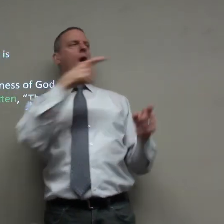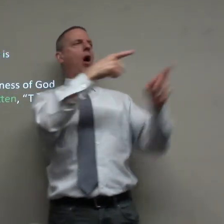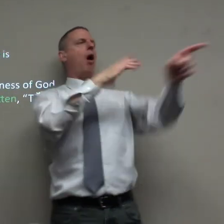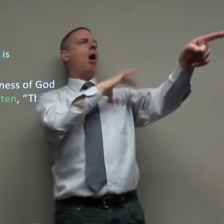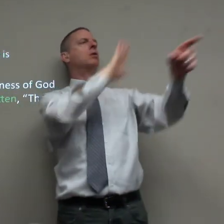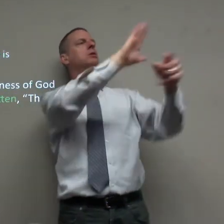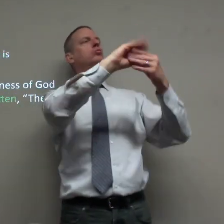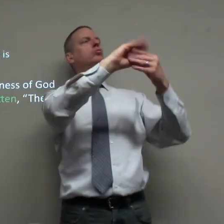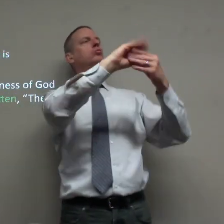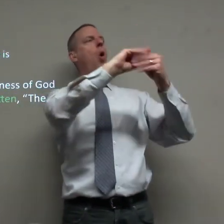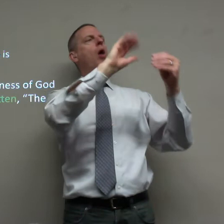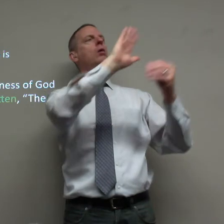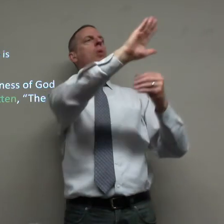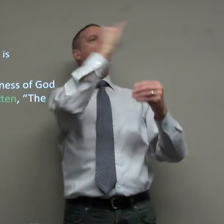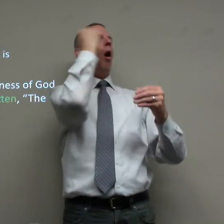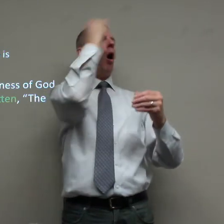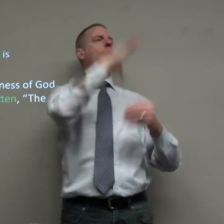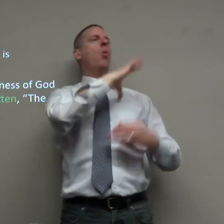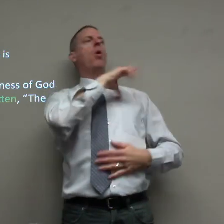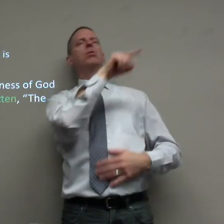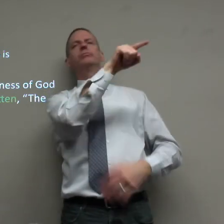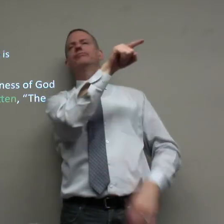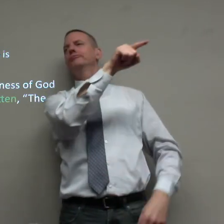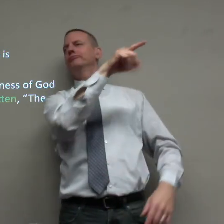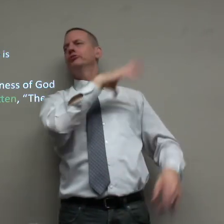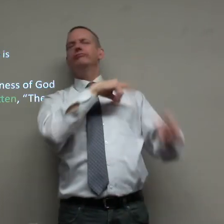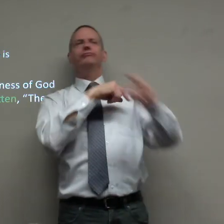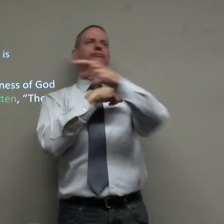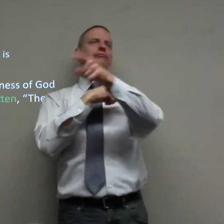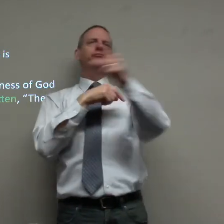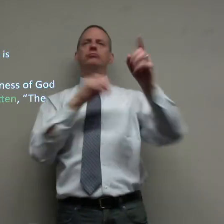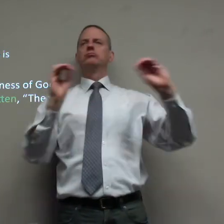you can't give stories and their ideas and look to them